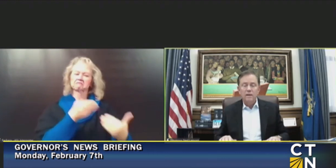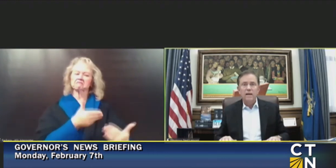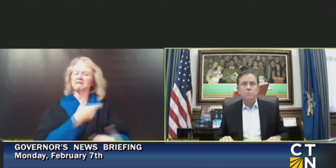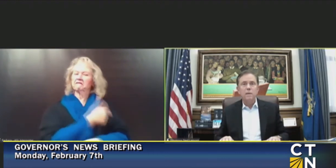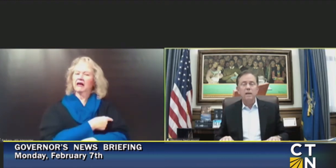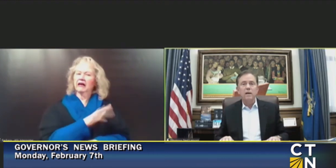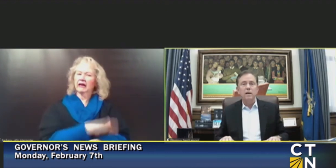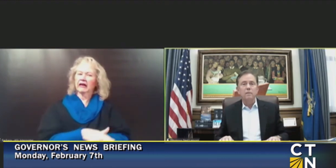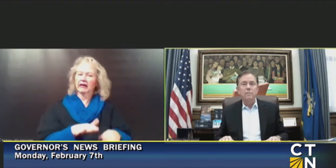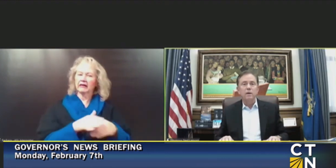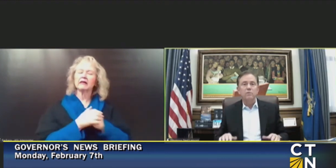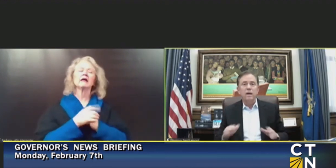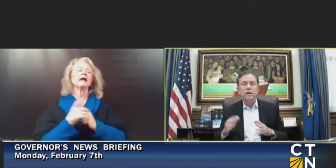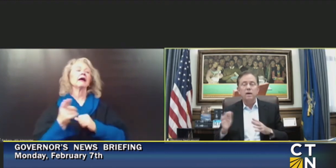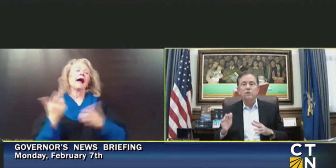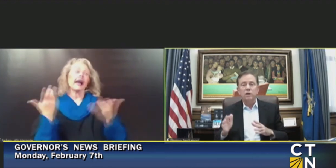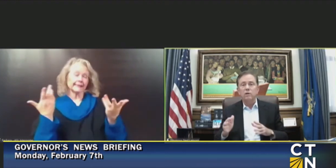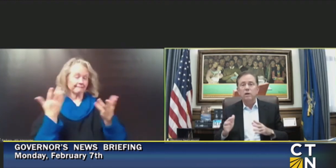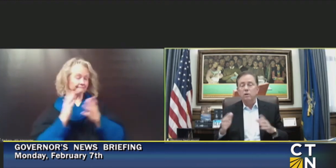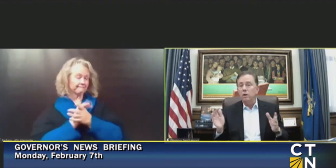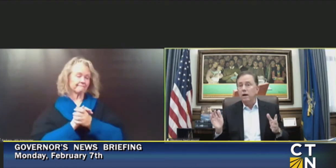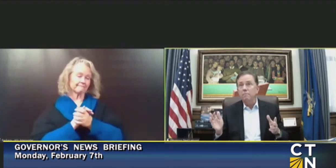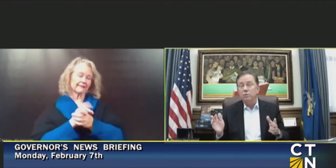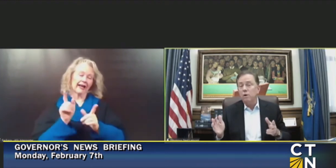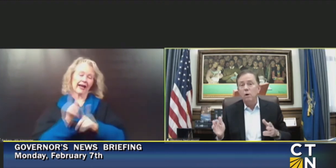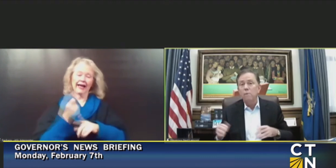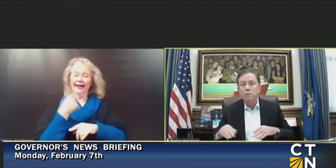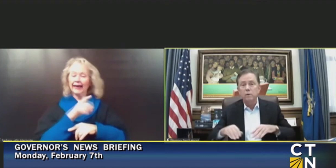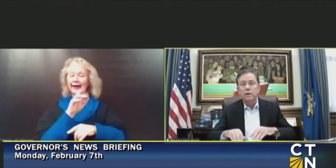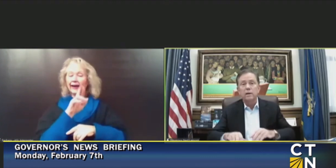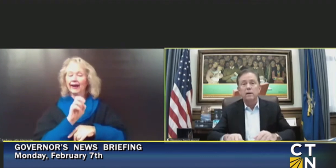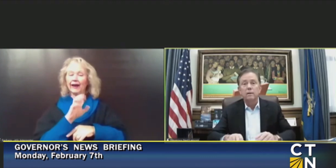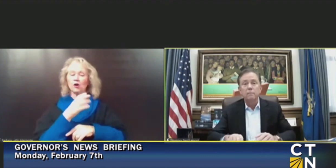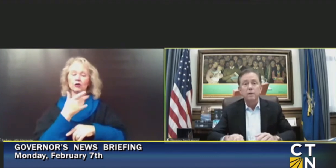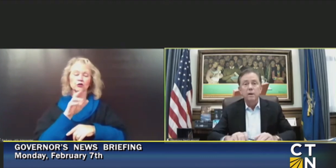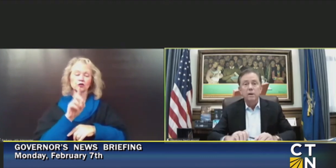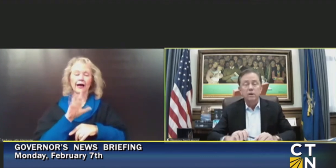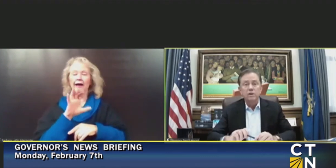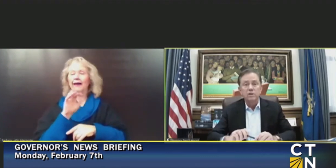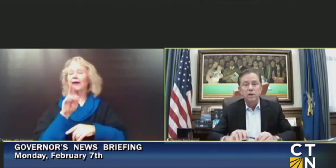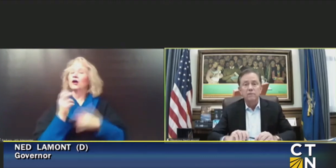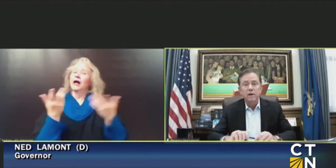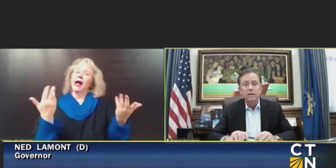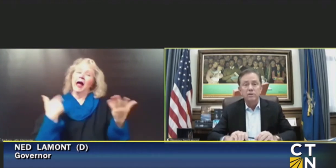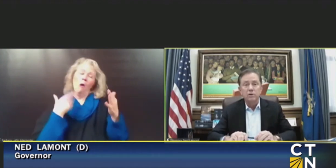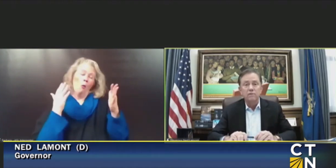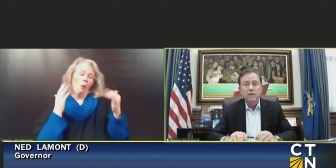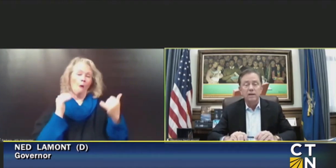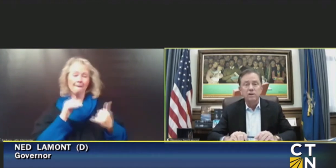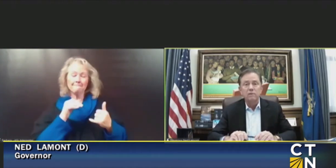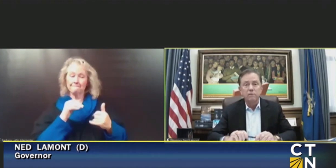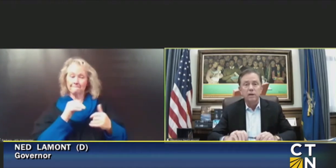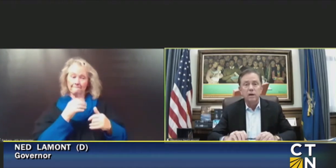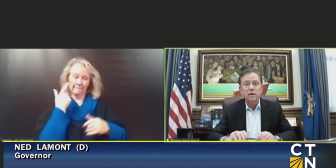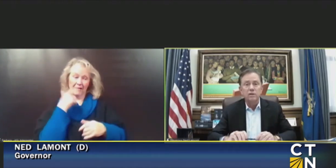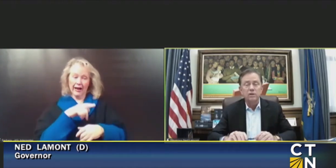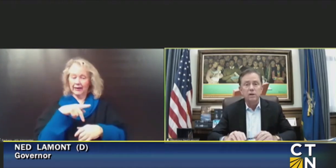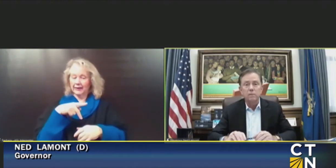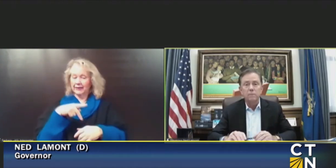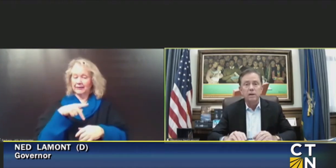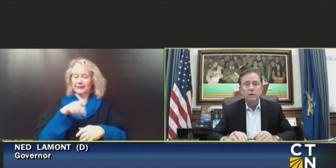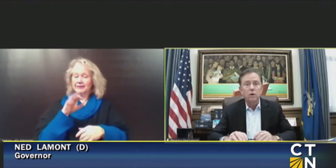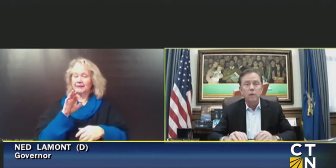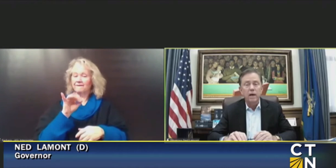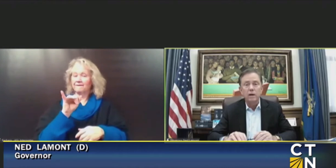Yeah, that's mainly, you know, daycare, child care. Look, I'm sort of hopeful that you're going to see the Pfizer vaccine for the youngest